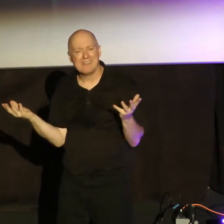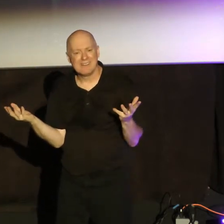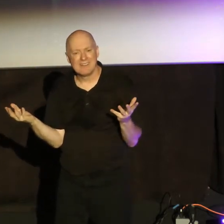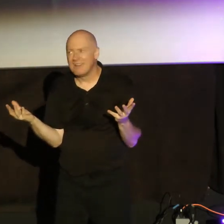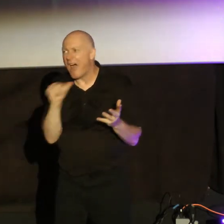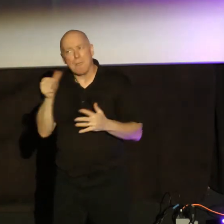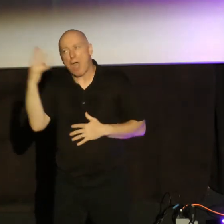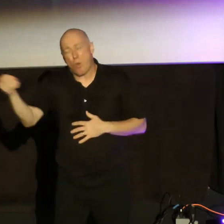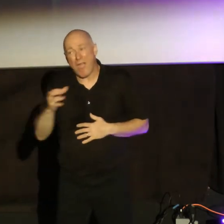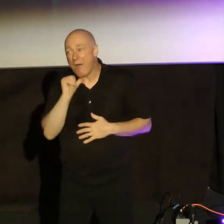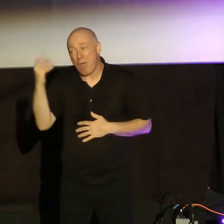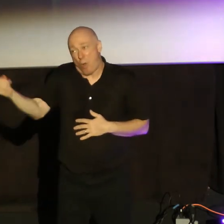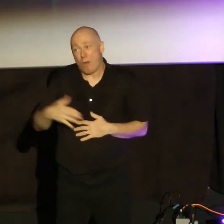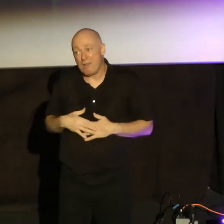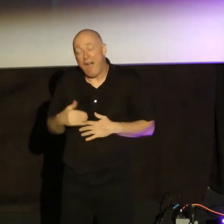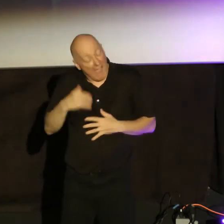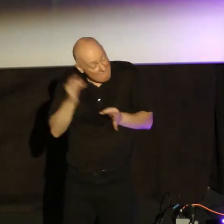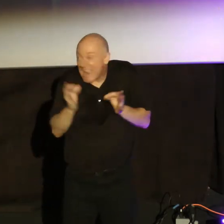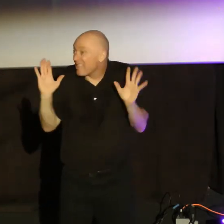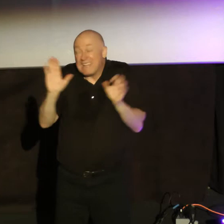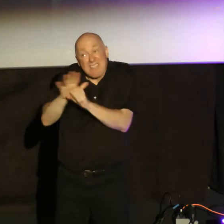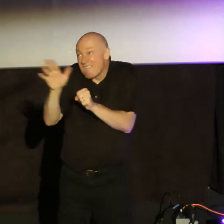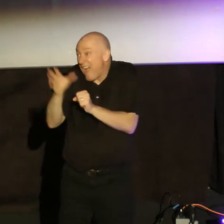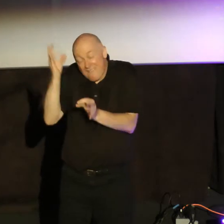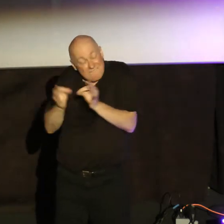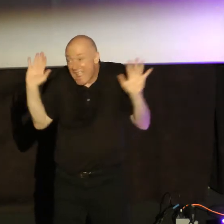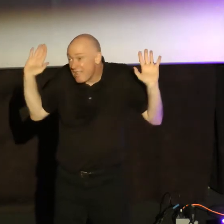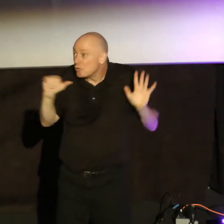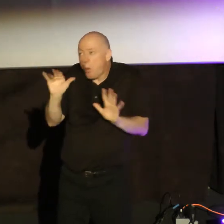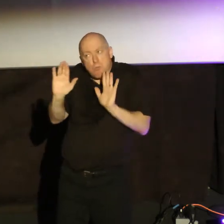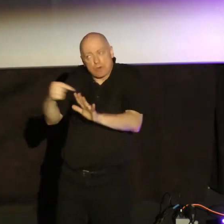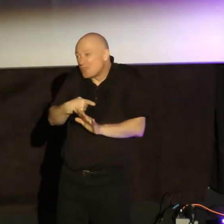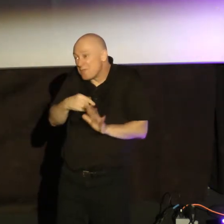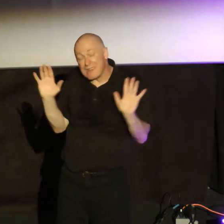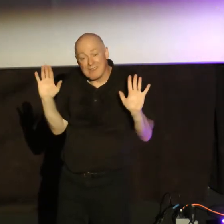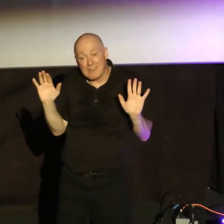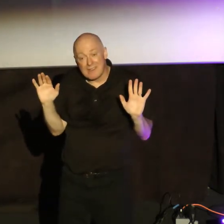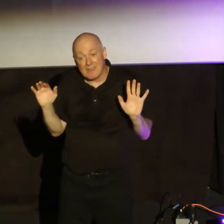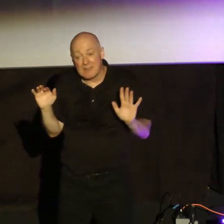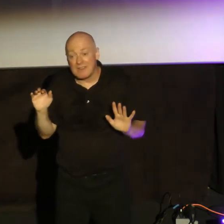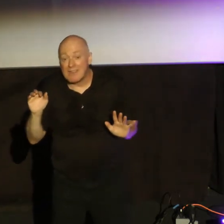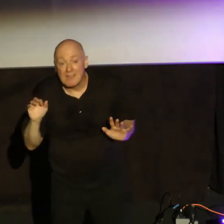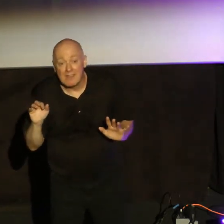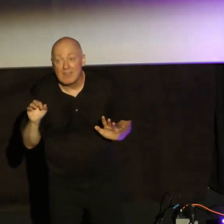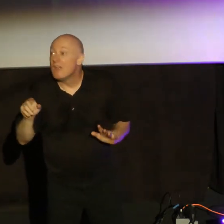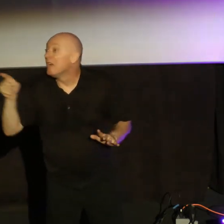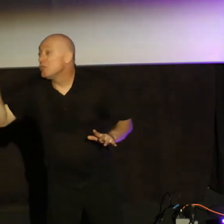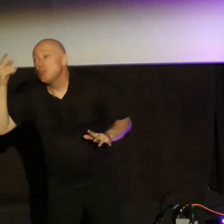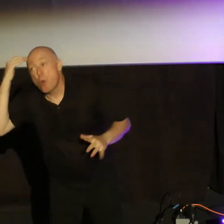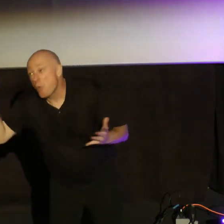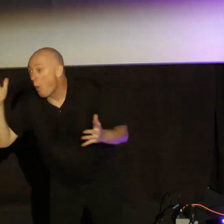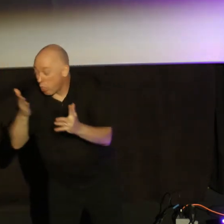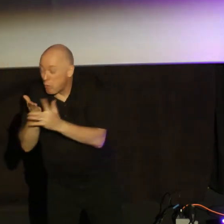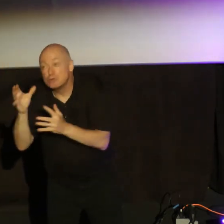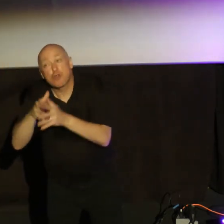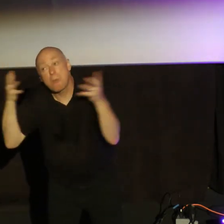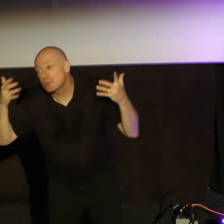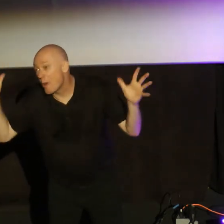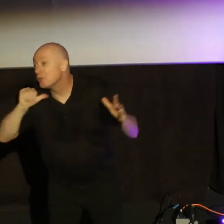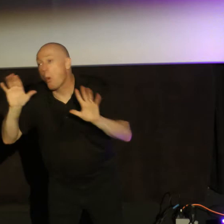not going there. I have my faith. That's enough. Don't push me. If you knew how far I've already come, you wouldn't push me any further.